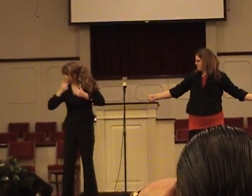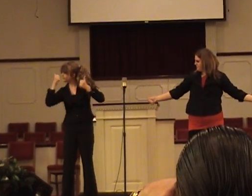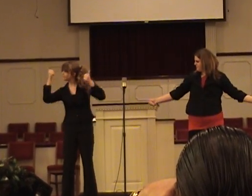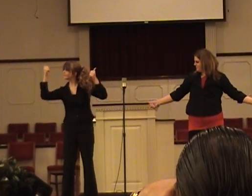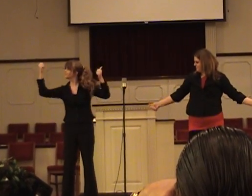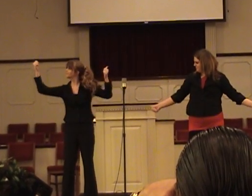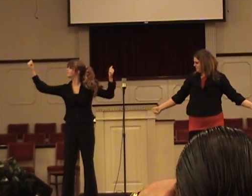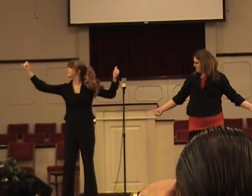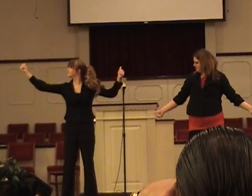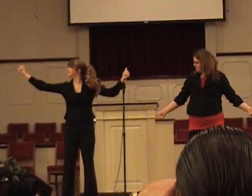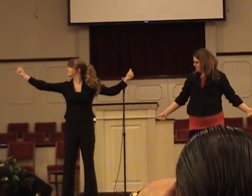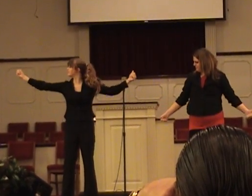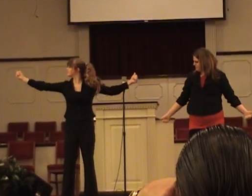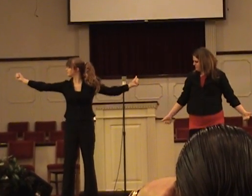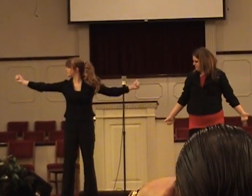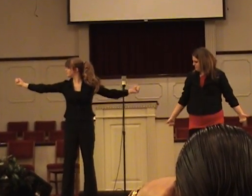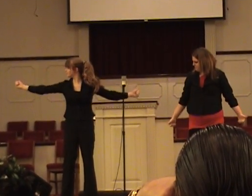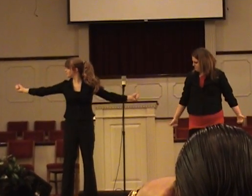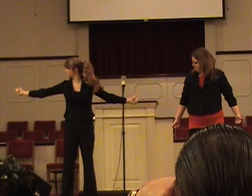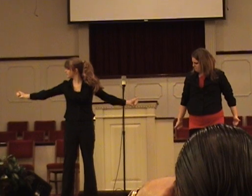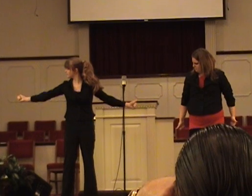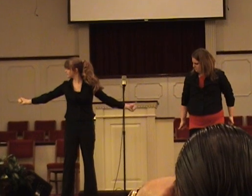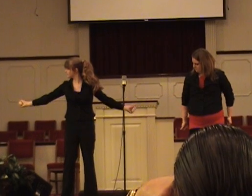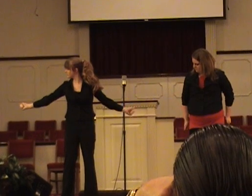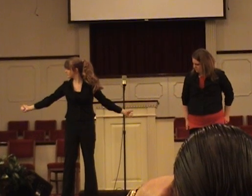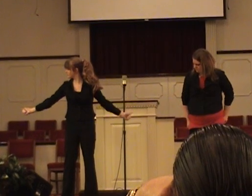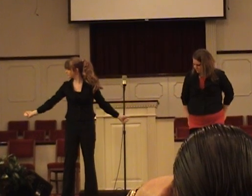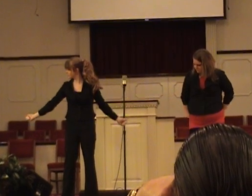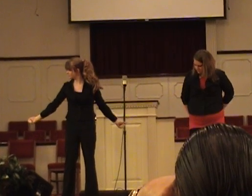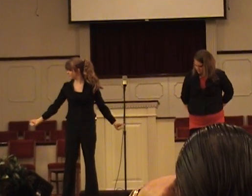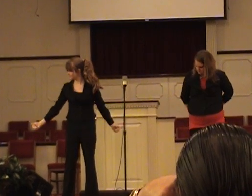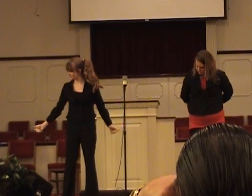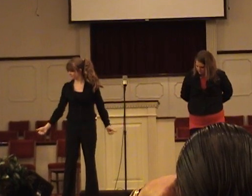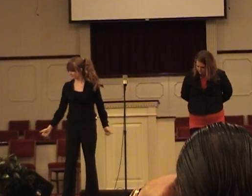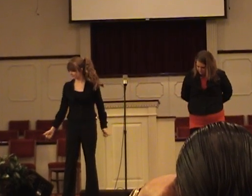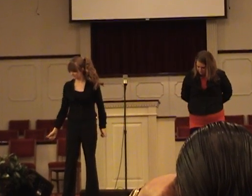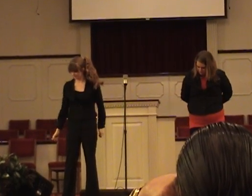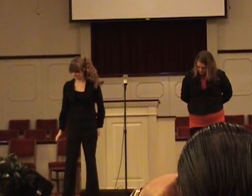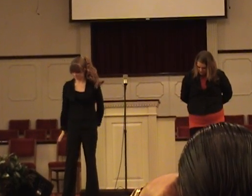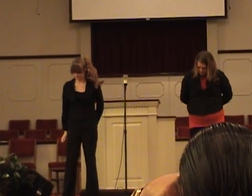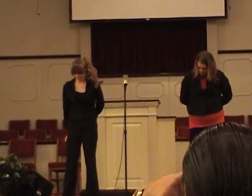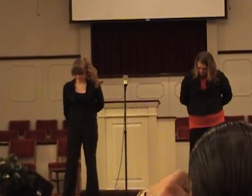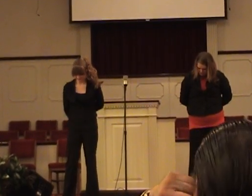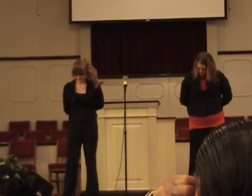it remains